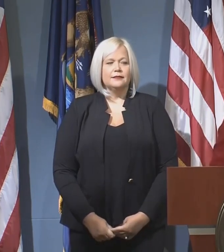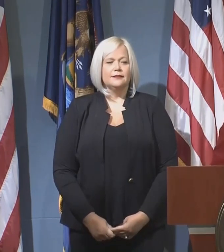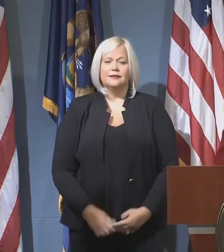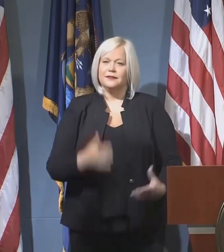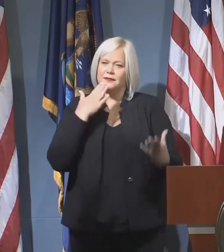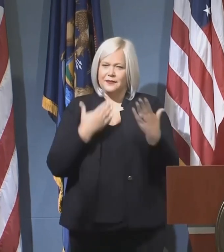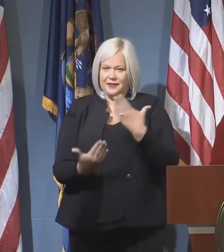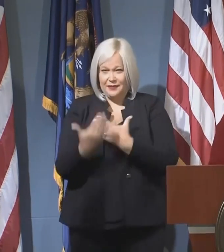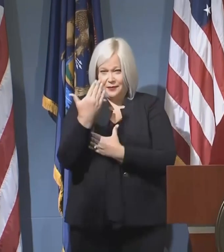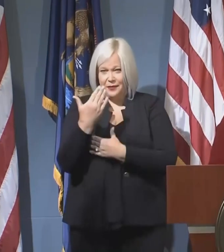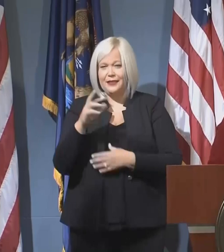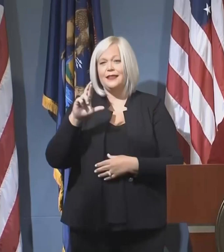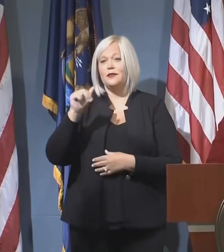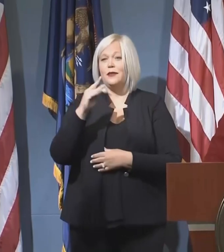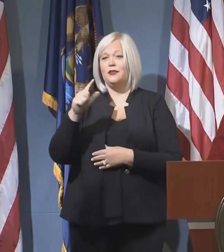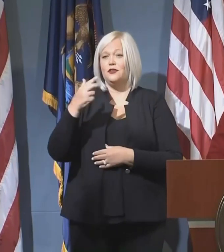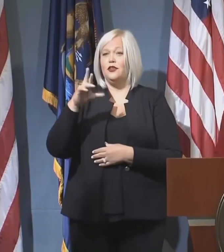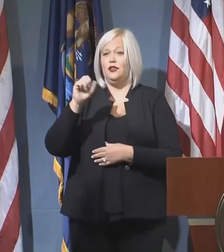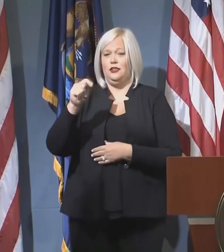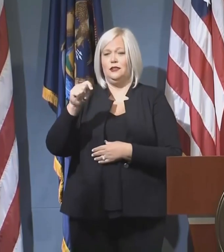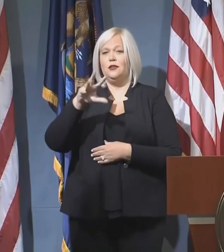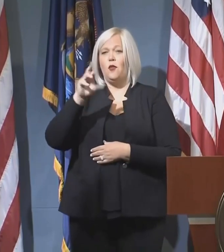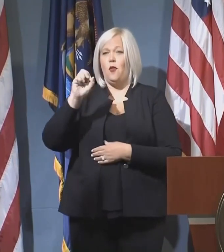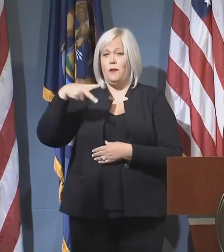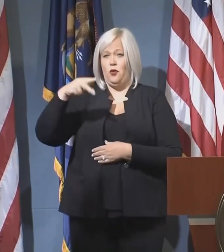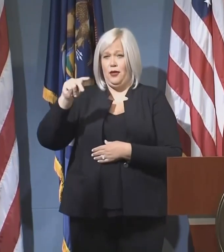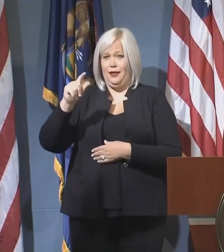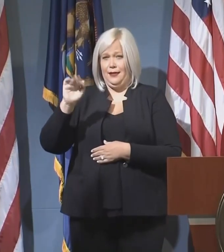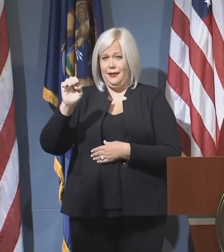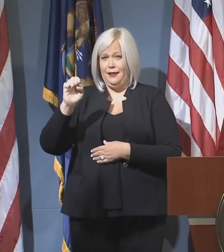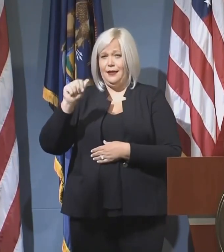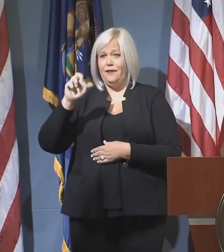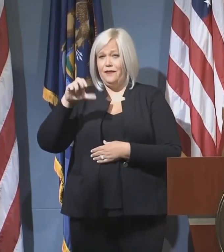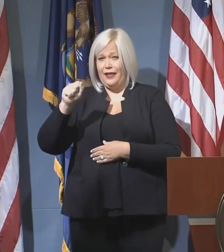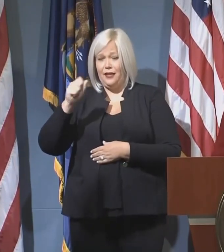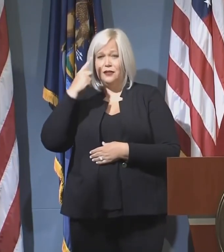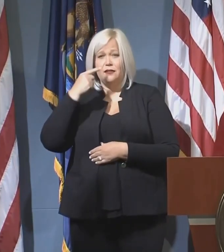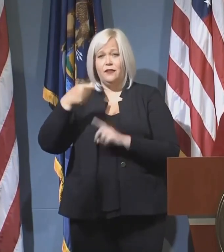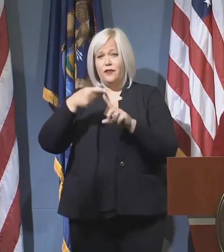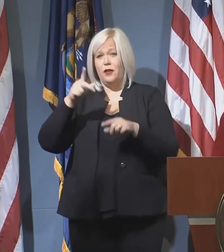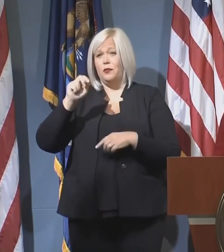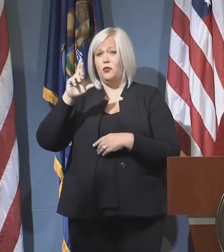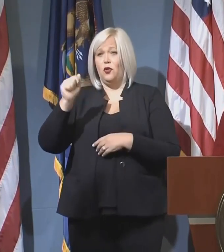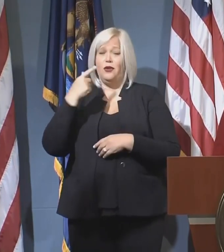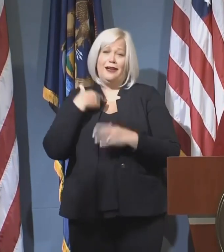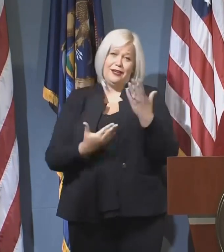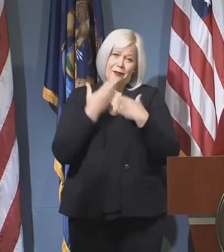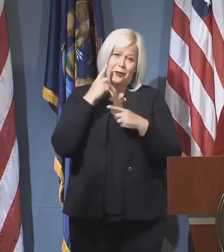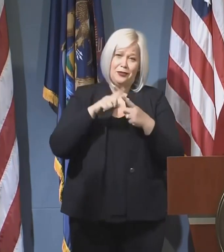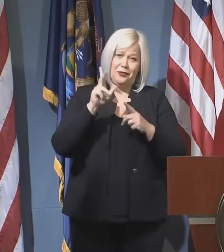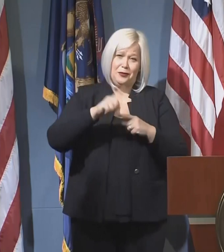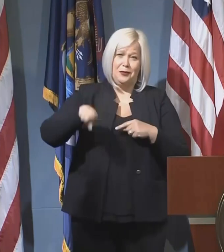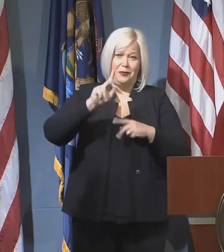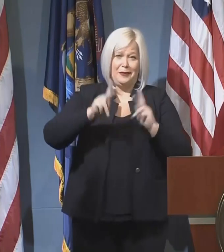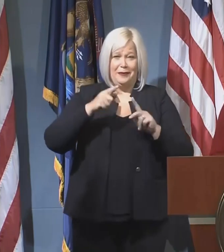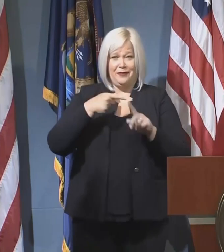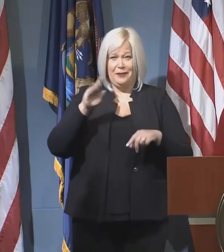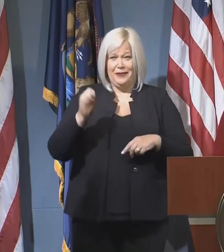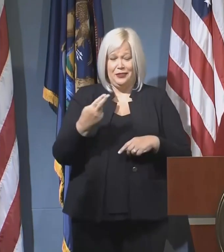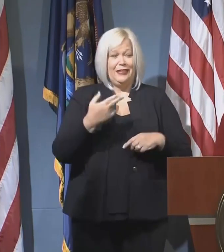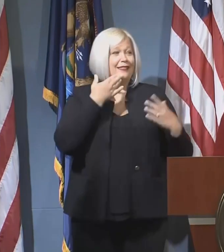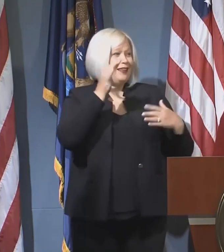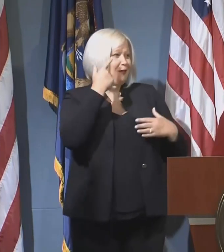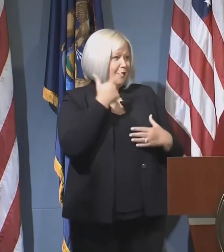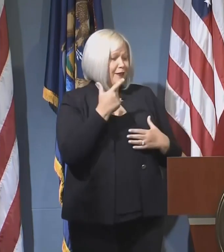Good morning. I'm Rachel Hurst, Corporate Affairs Manager for the Kroger Company of Michigan. And good morning Michiganders. Thank you Governor Whitmer